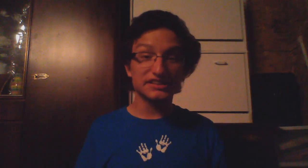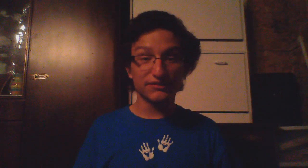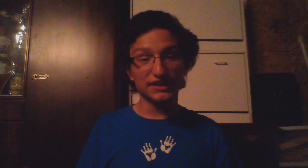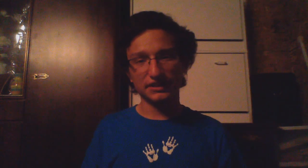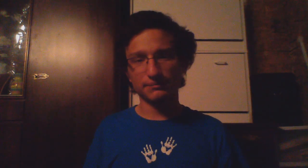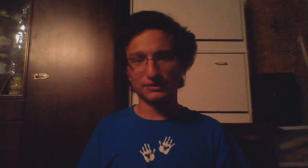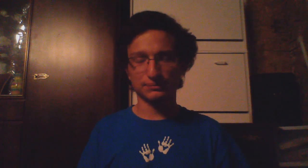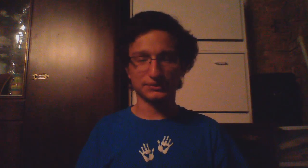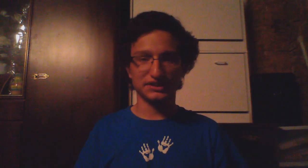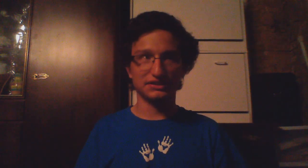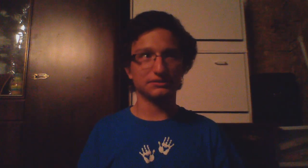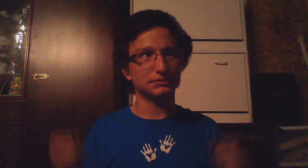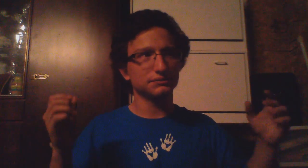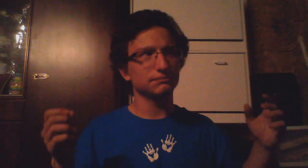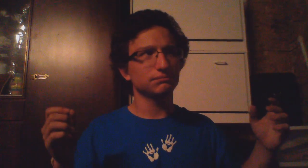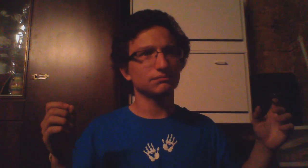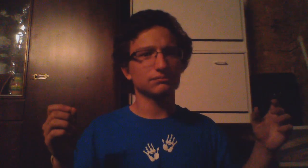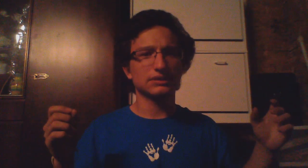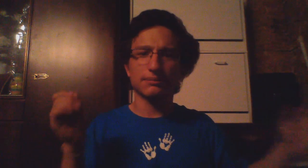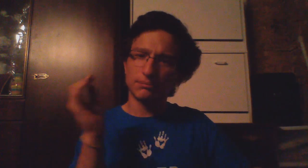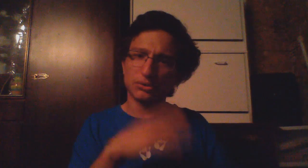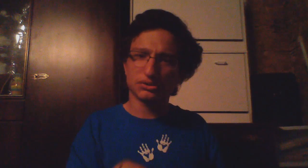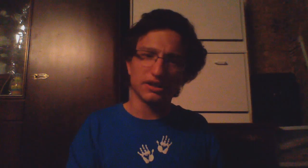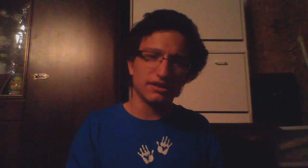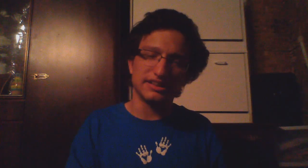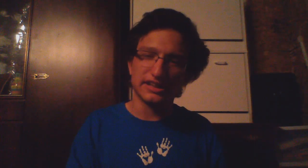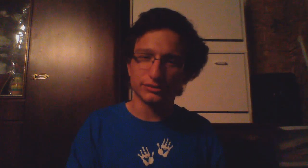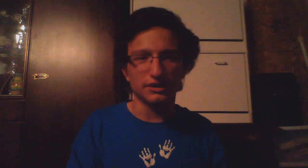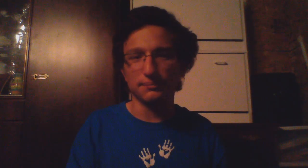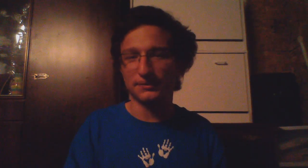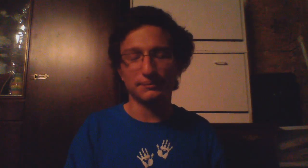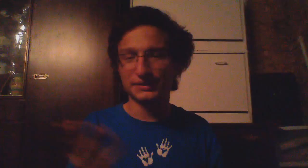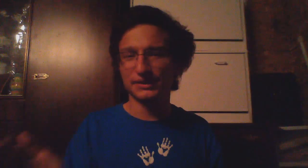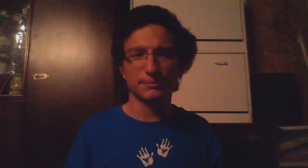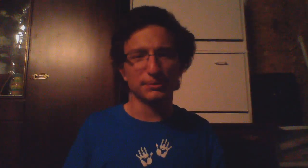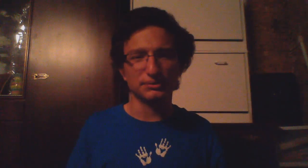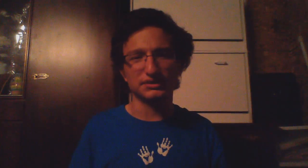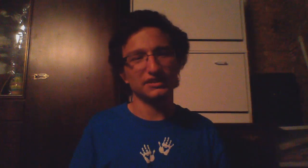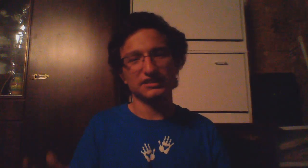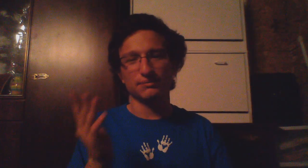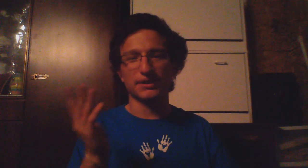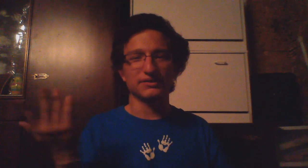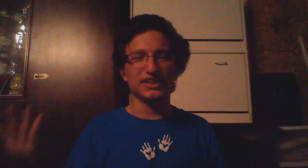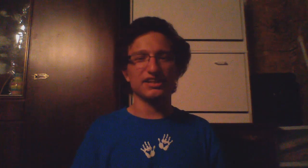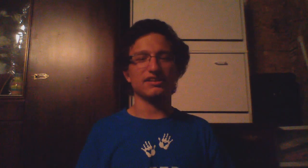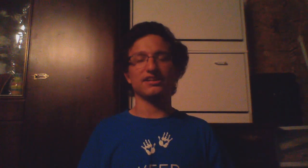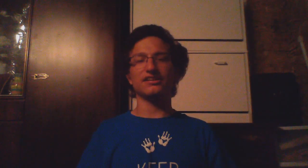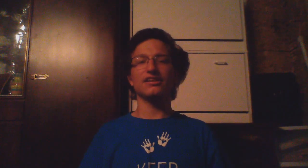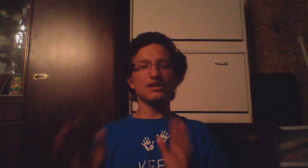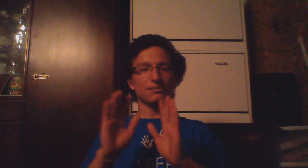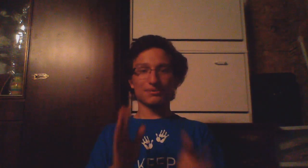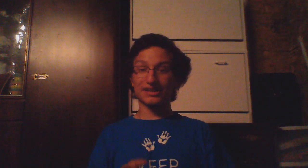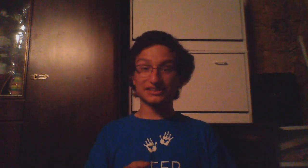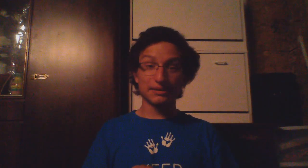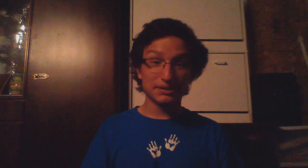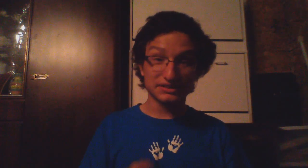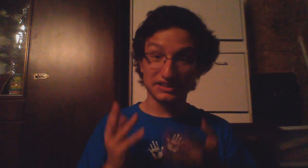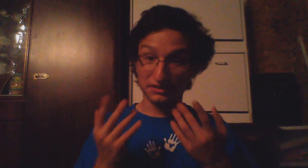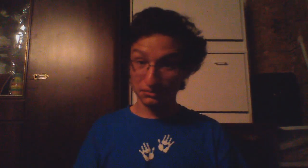7am this morning or most likely yesterday morning because I've been posting these about day late but that's not because I don't